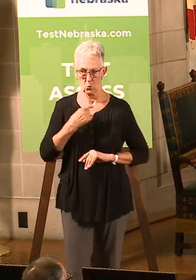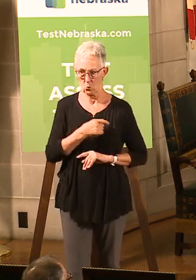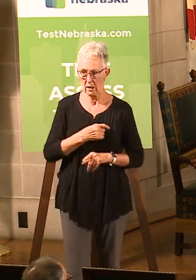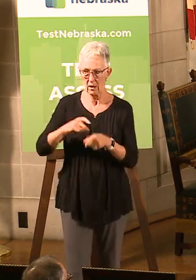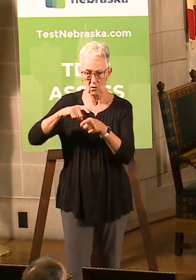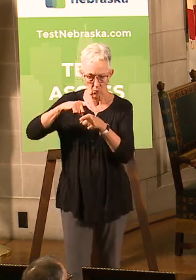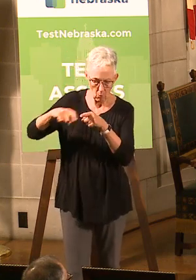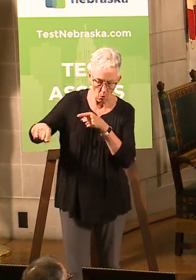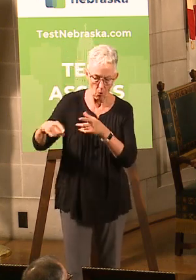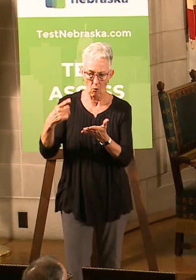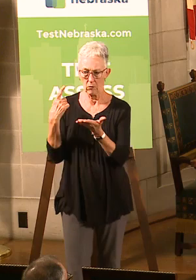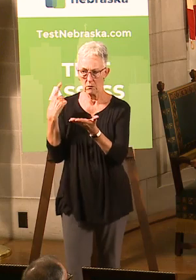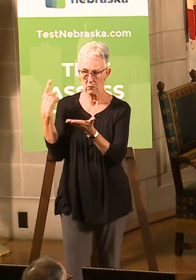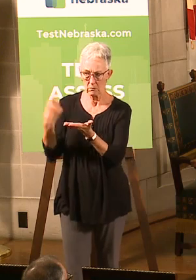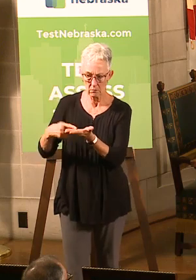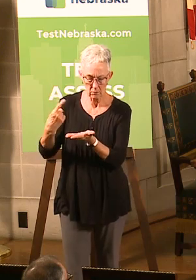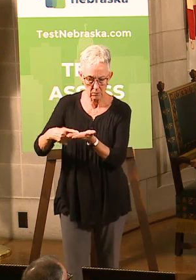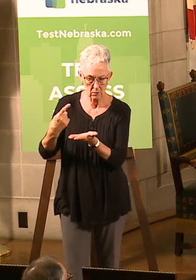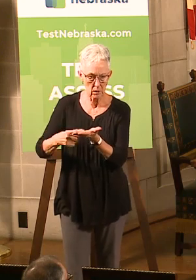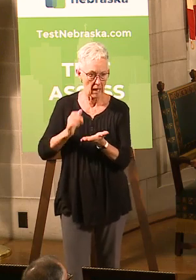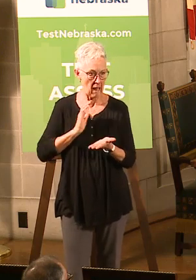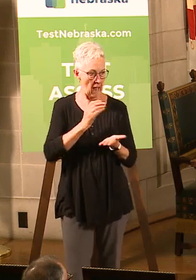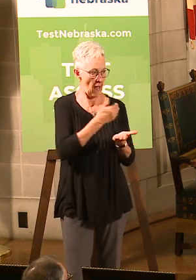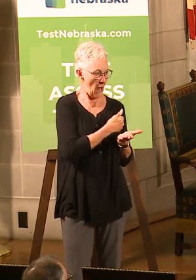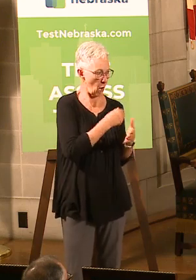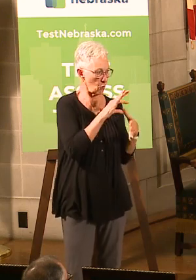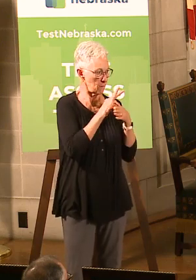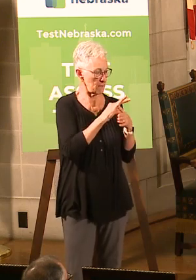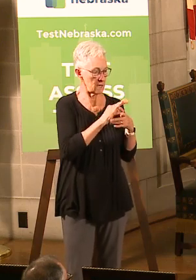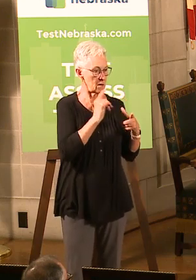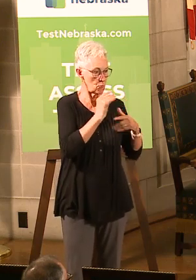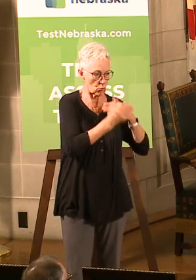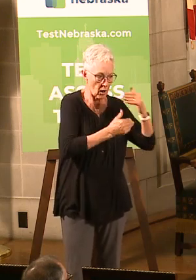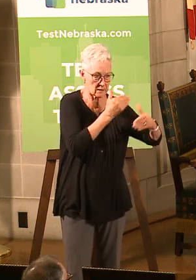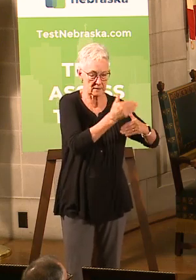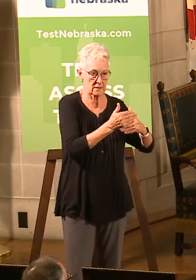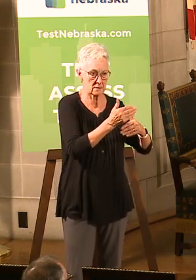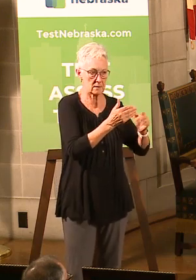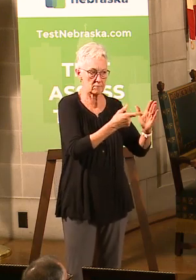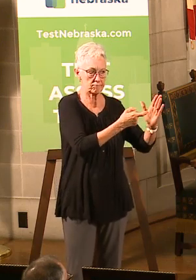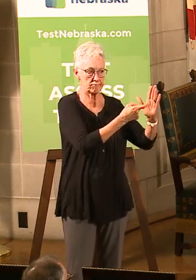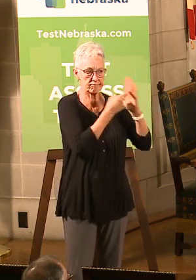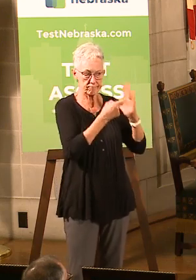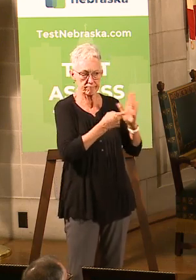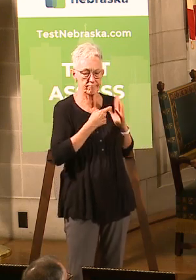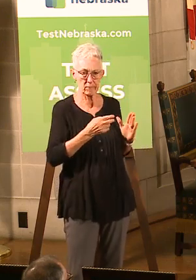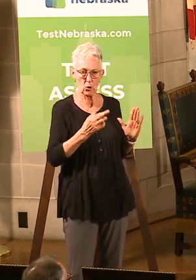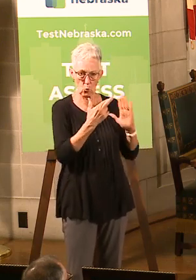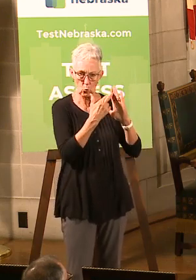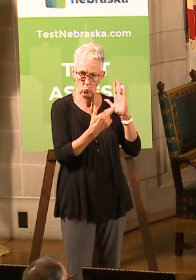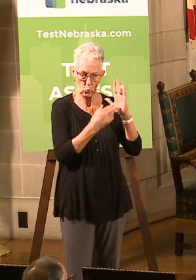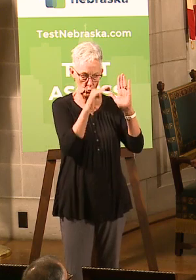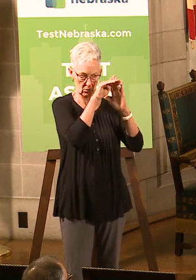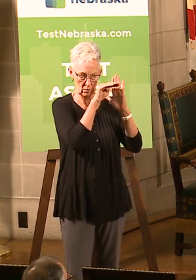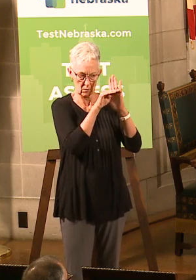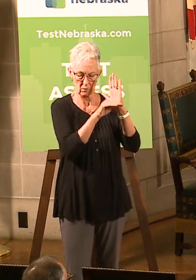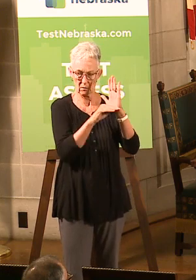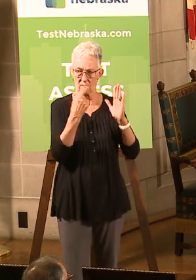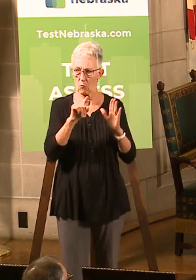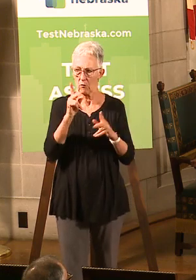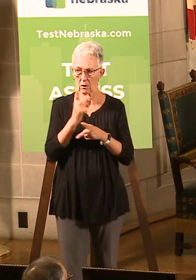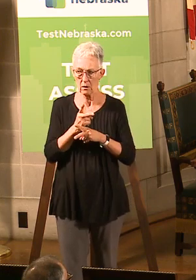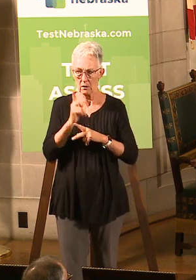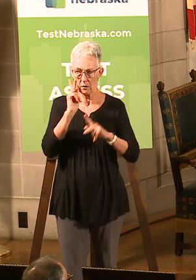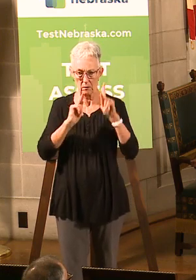the things like our meat processing playbook that UNMC developed through their Global Center for Health Security was